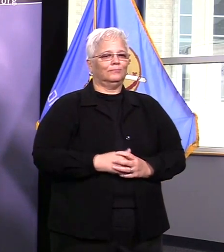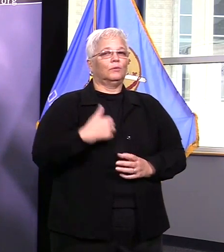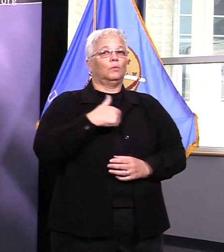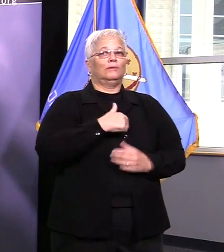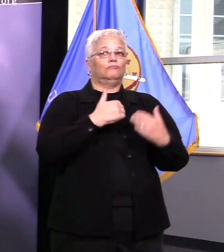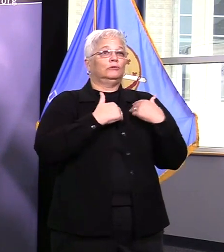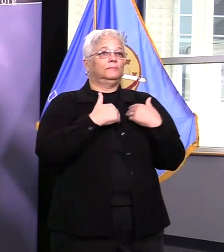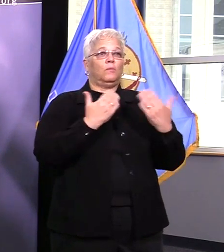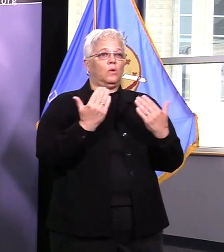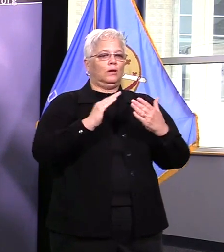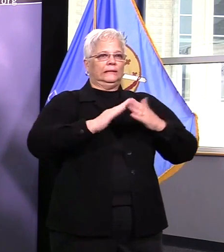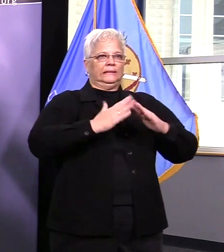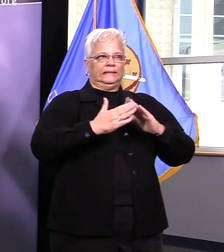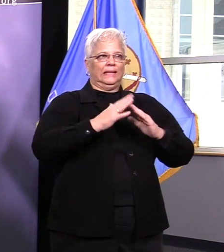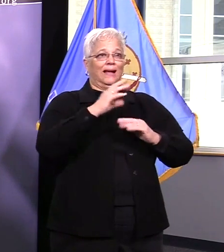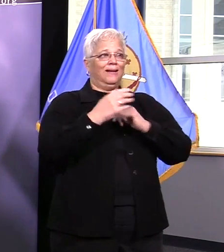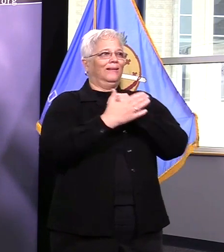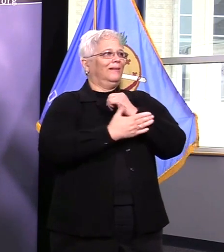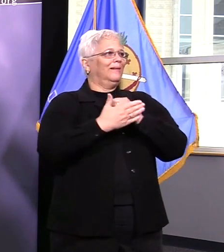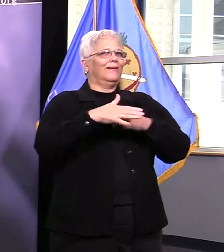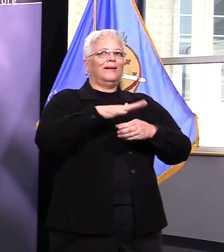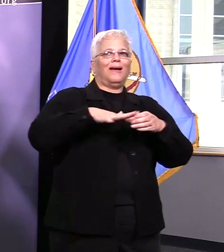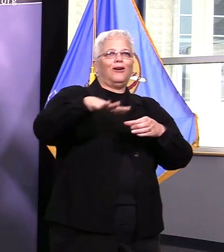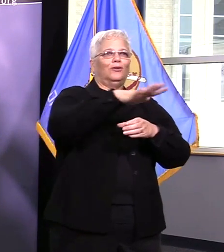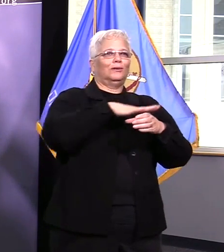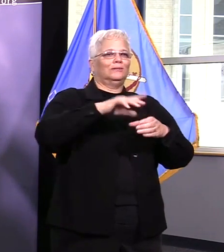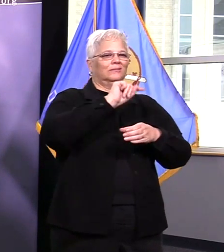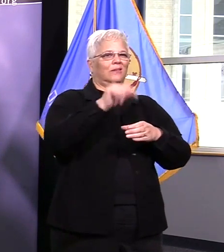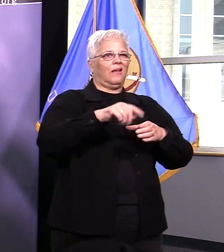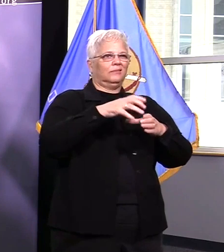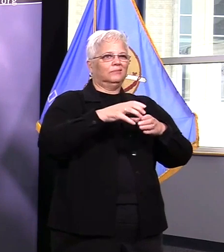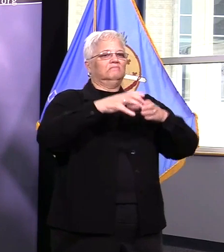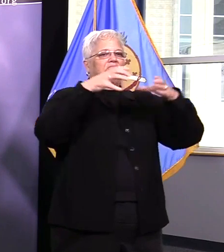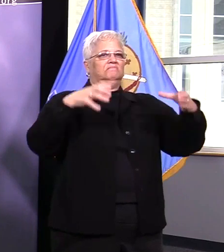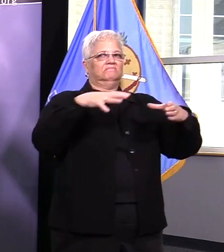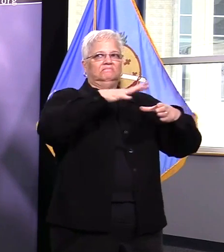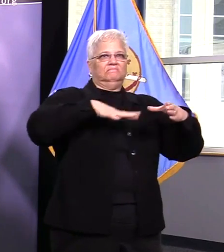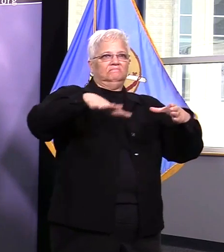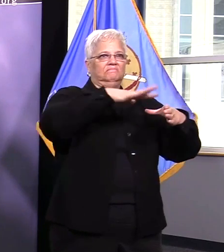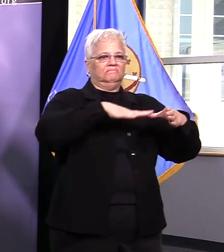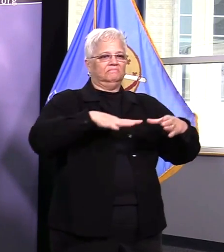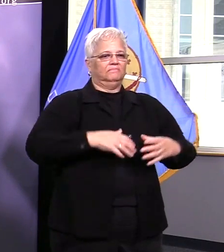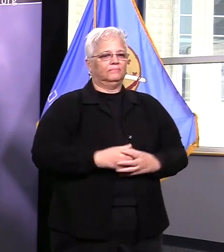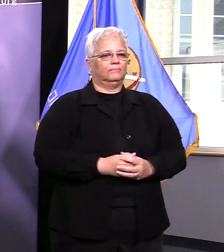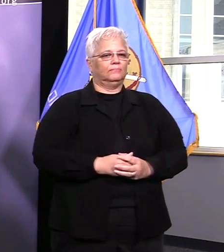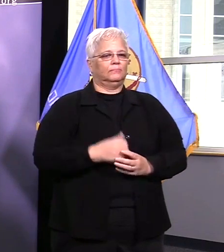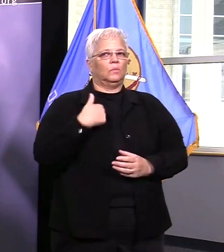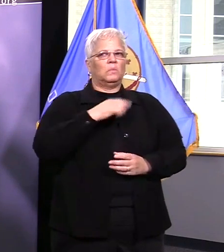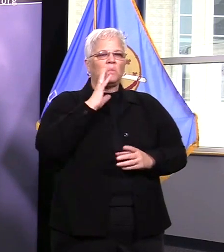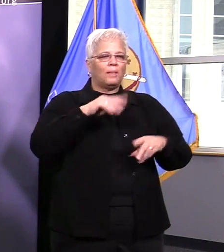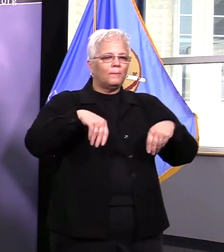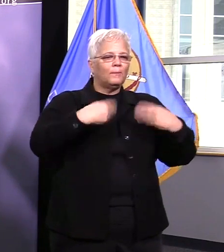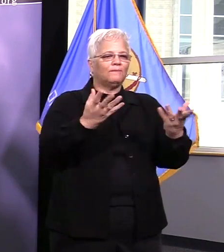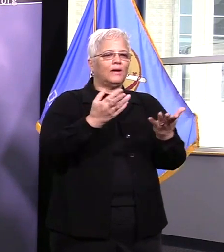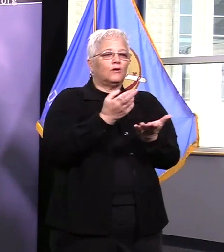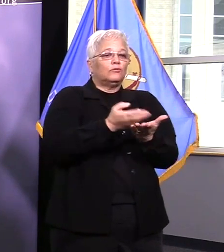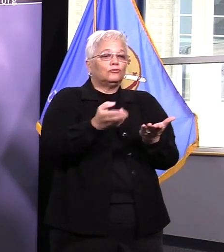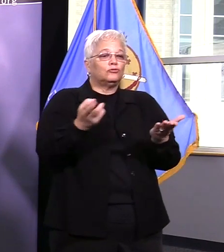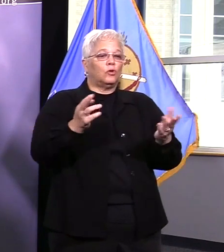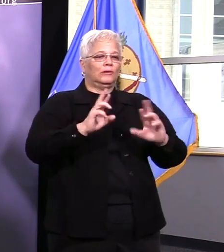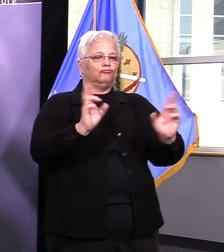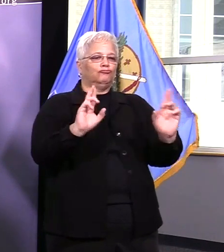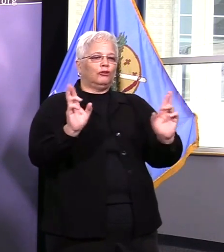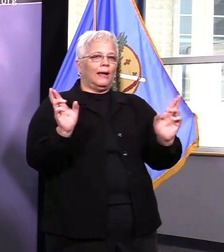resource usage we are assisting them with resource management including setting up a donation center for